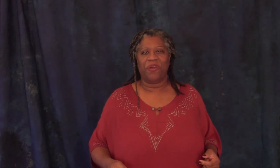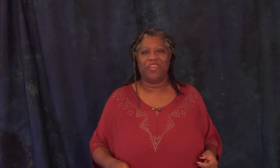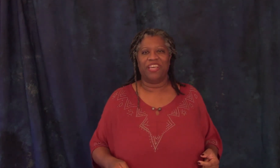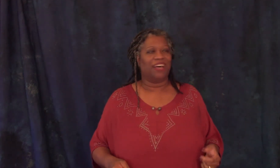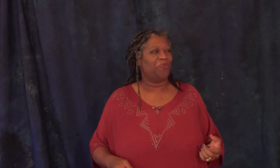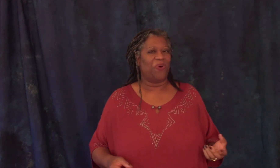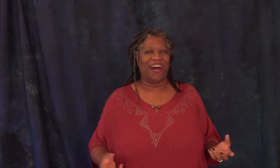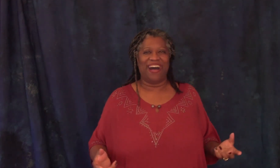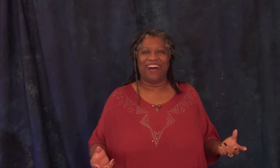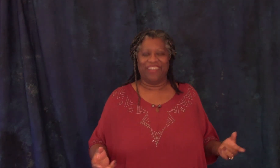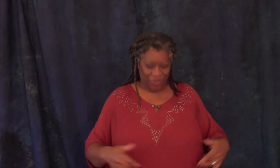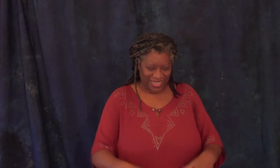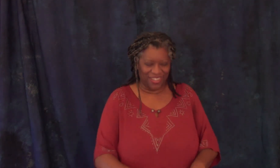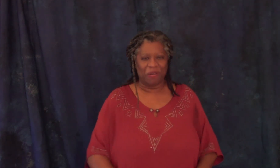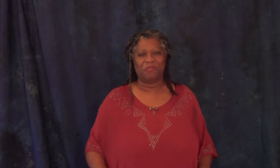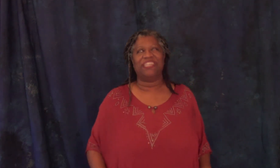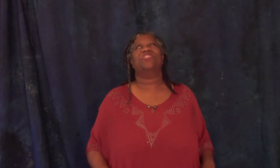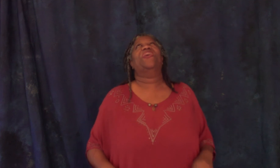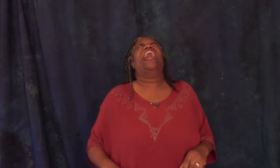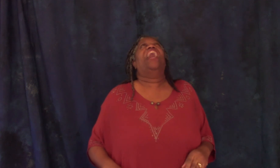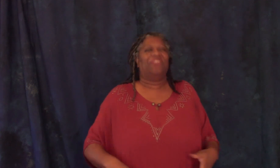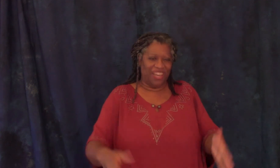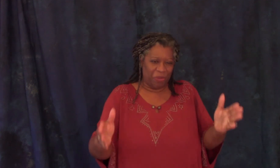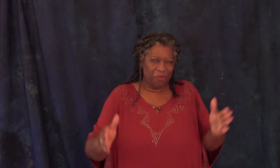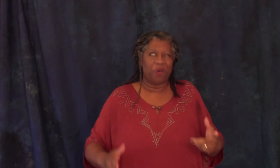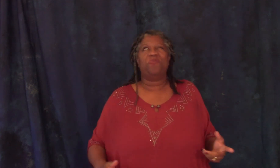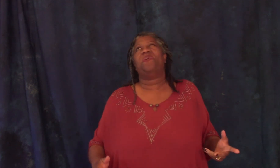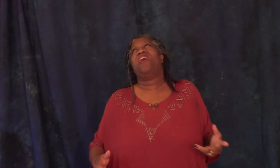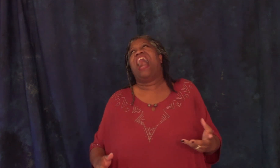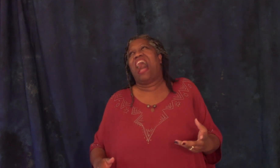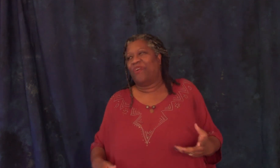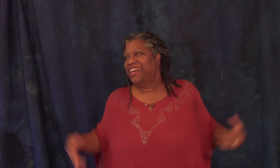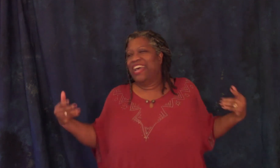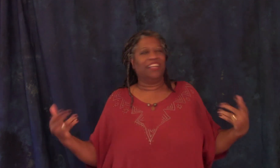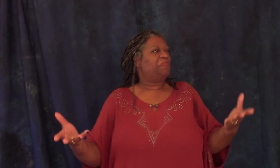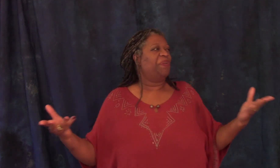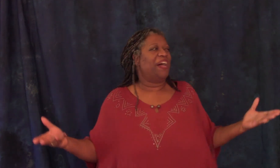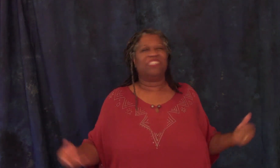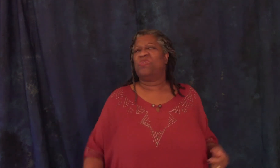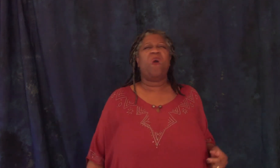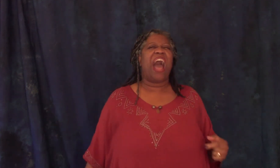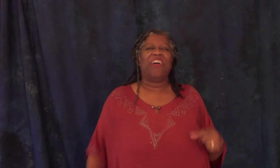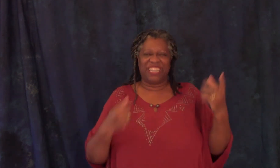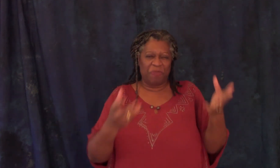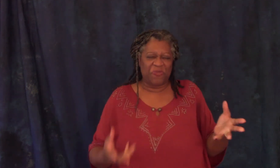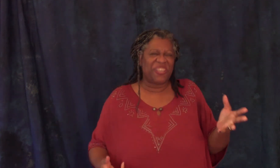and the king thought wow he went down the marble stairs wow he went down the marble road wow he looked at the beautiful houses wow the beautiful gate